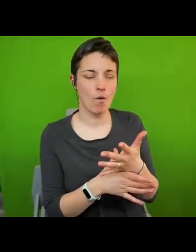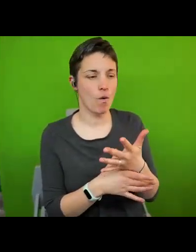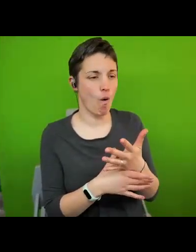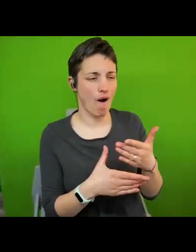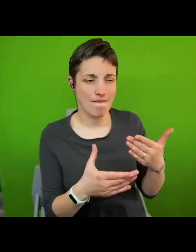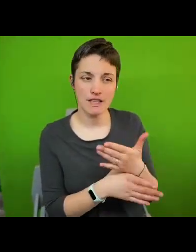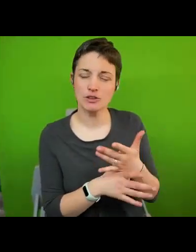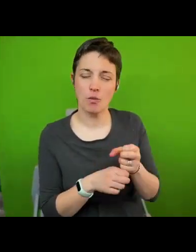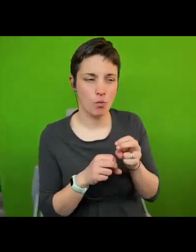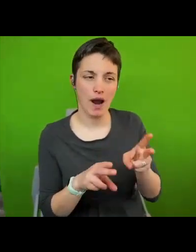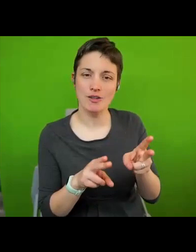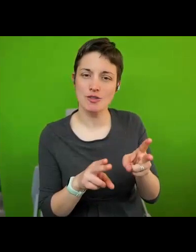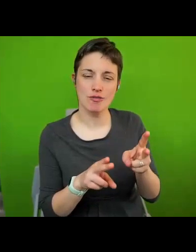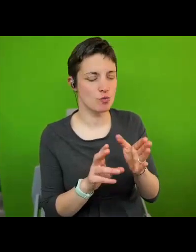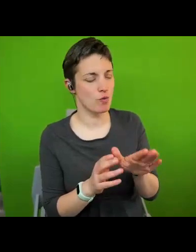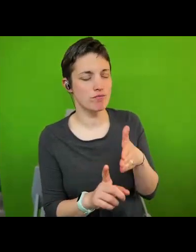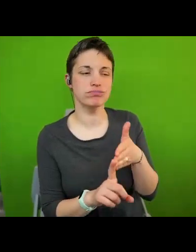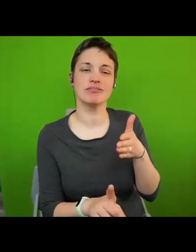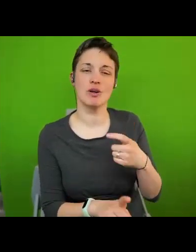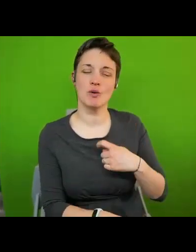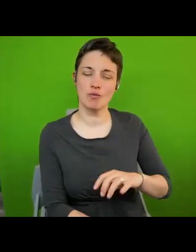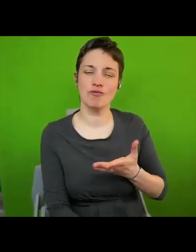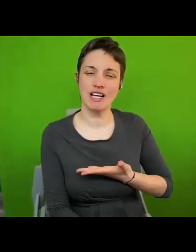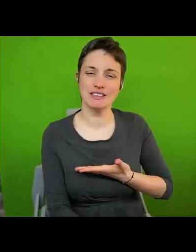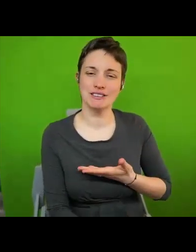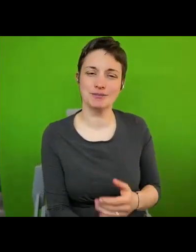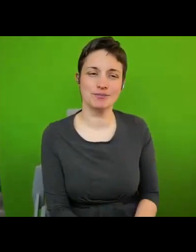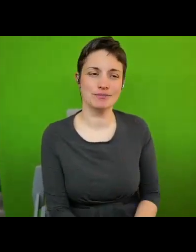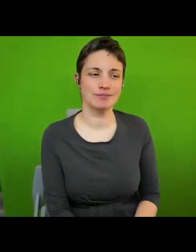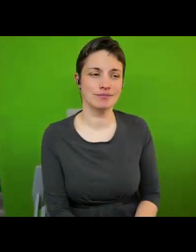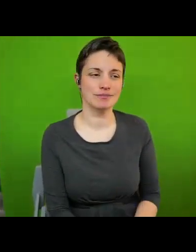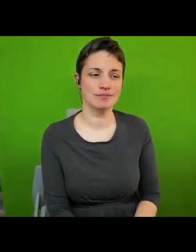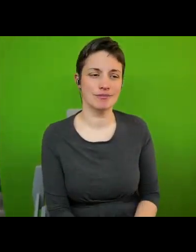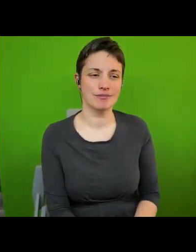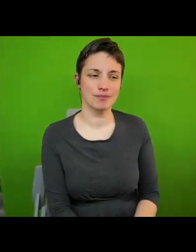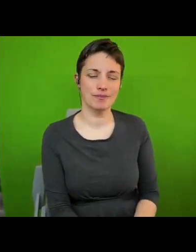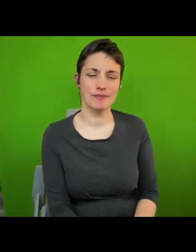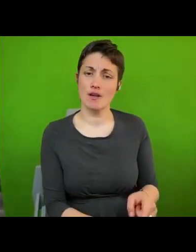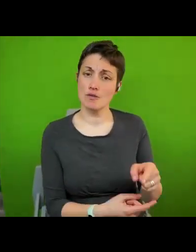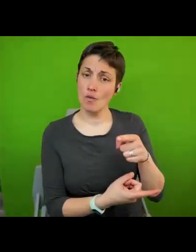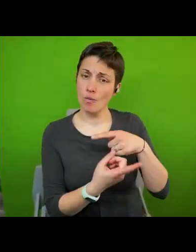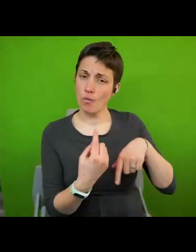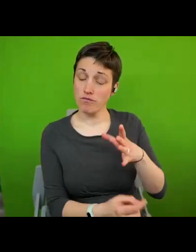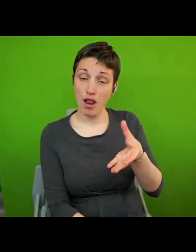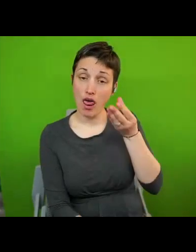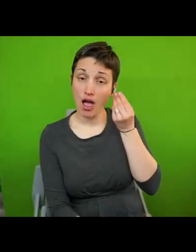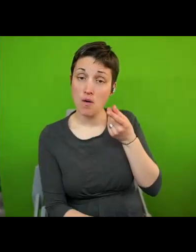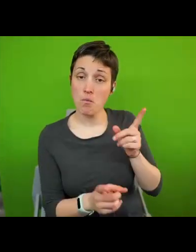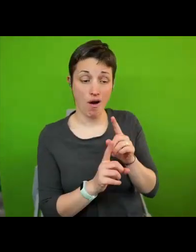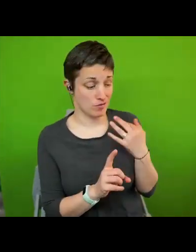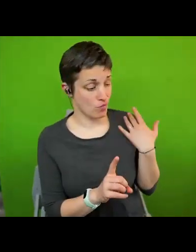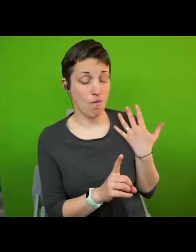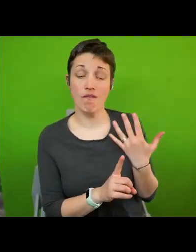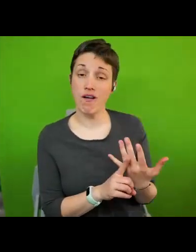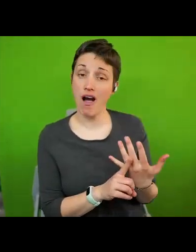realize human rights what have we learned over the past years what kind of examples can we